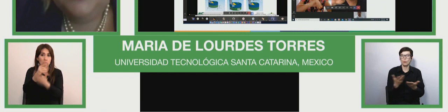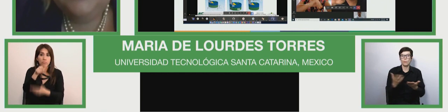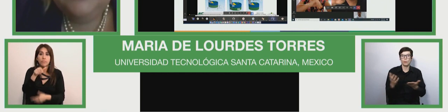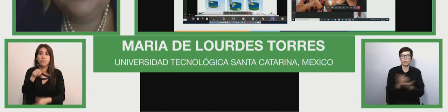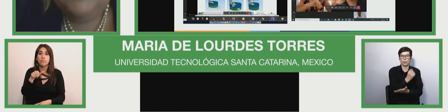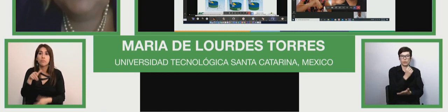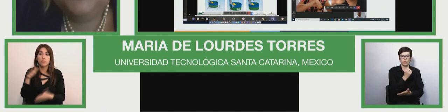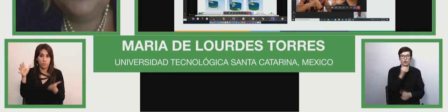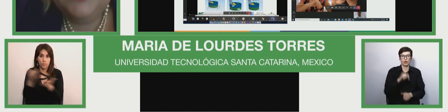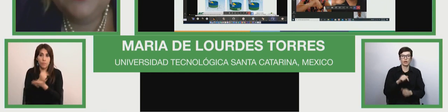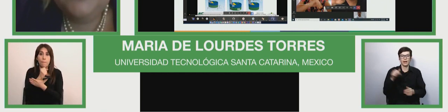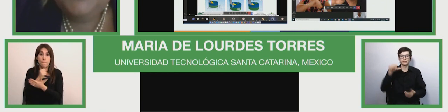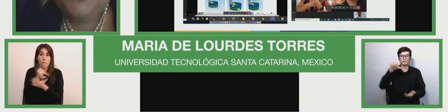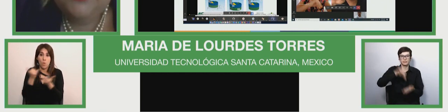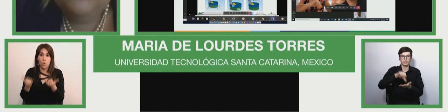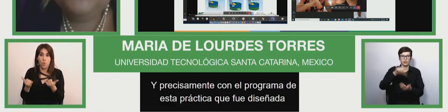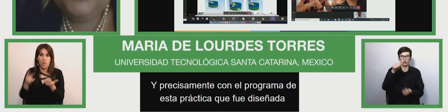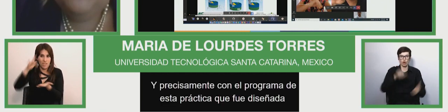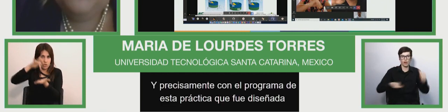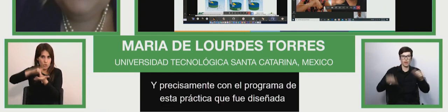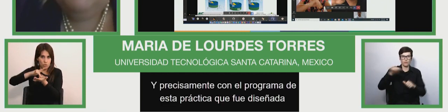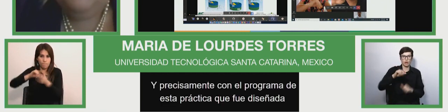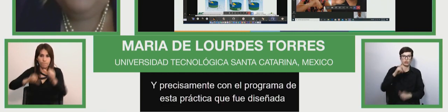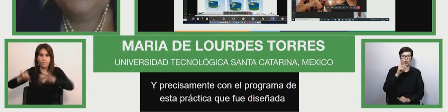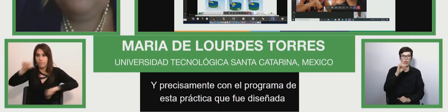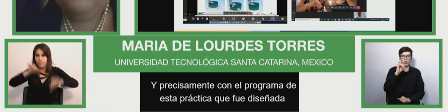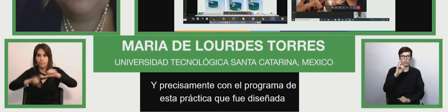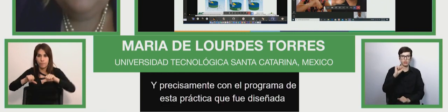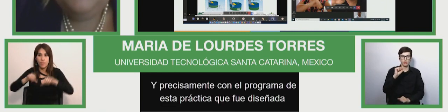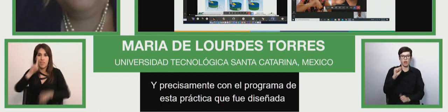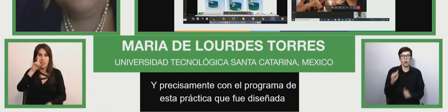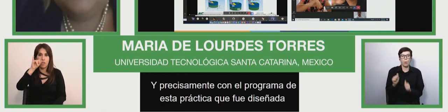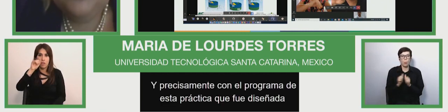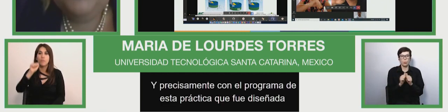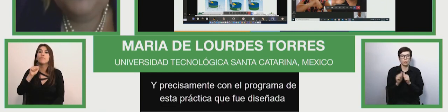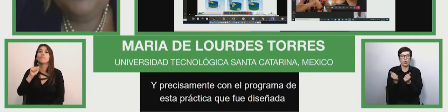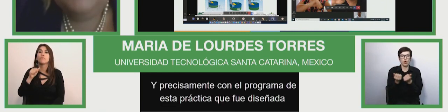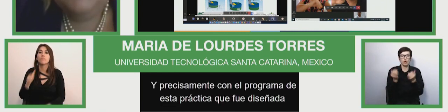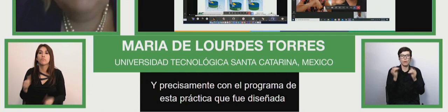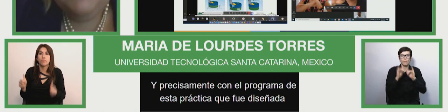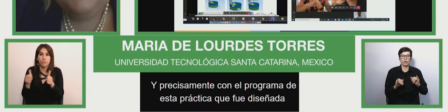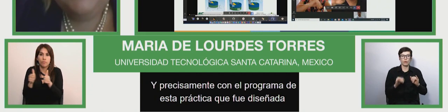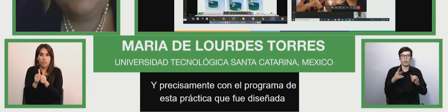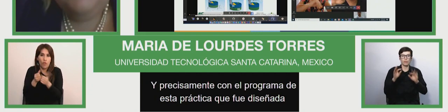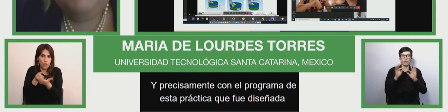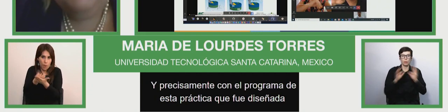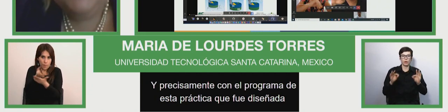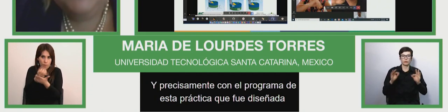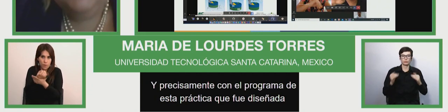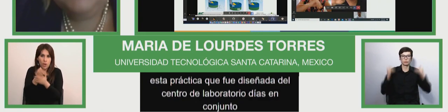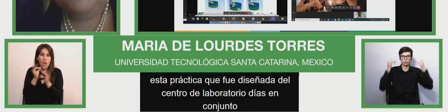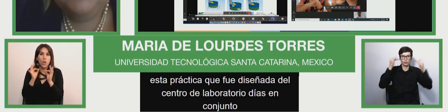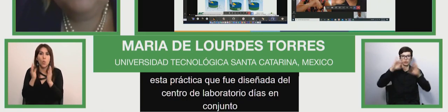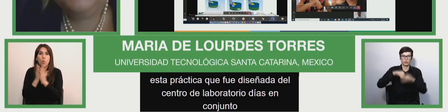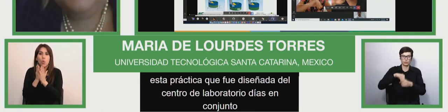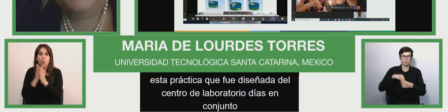development and all the abilities and skills and particularly in problems in such practices that were